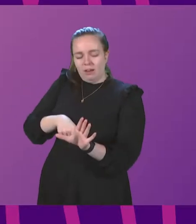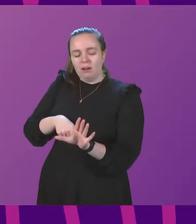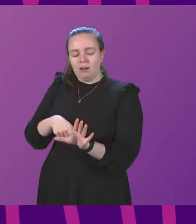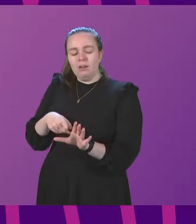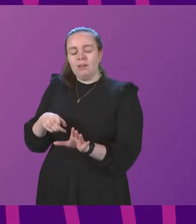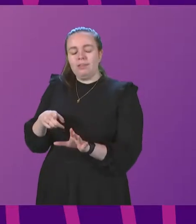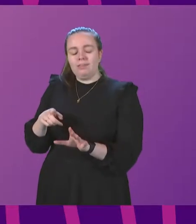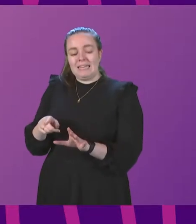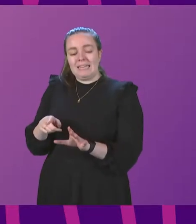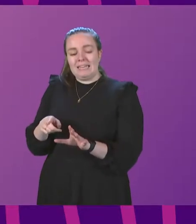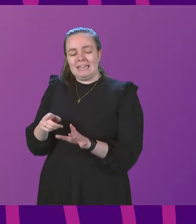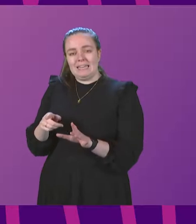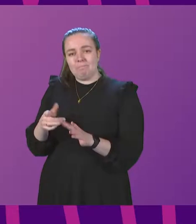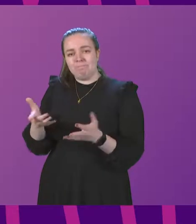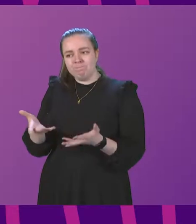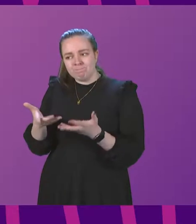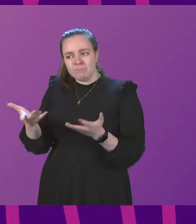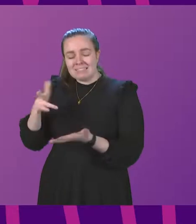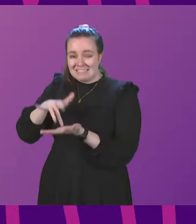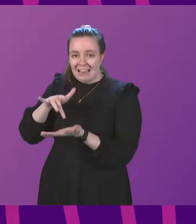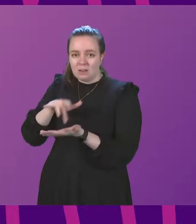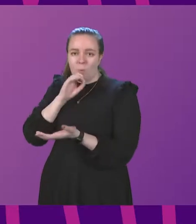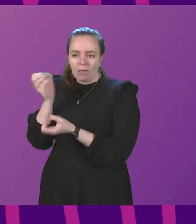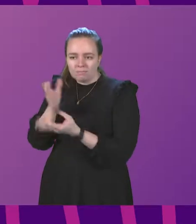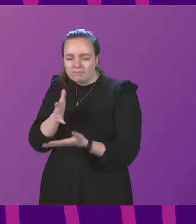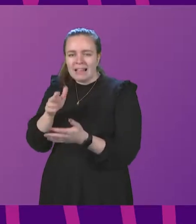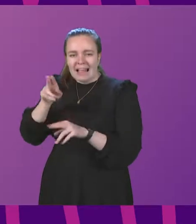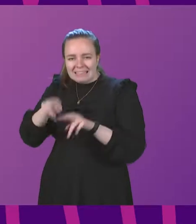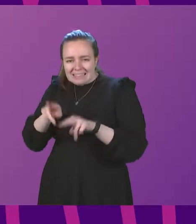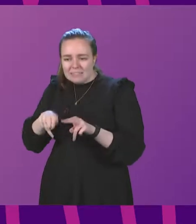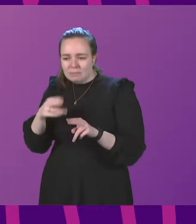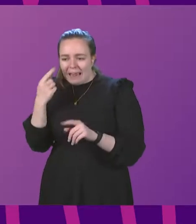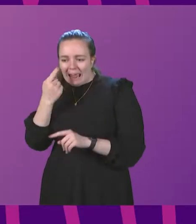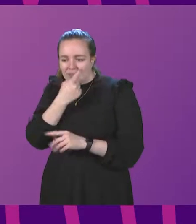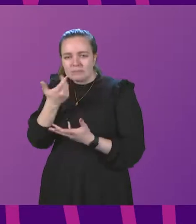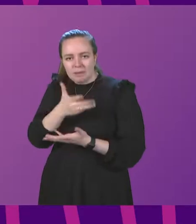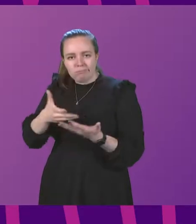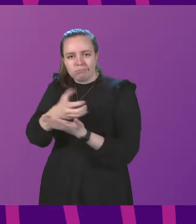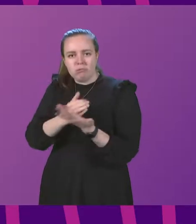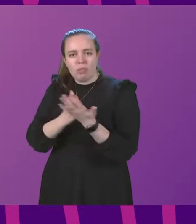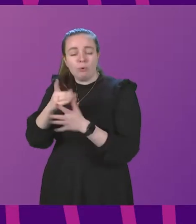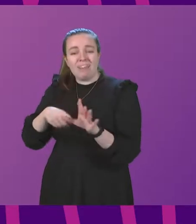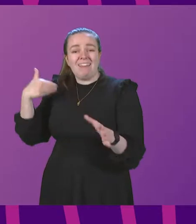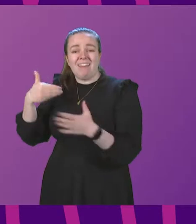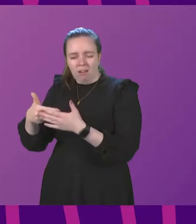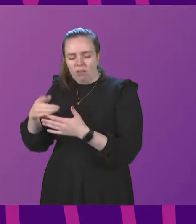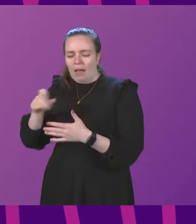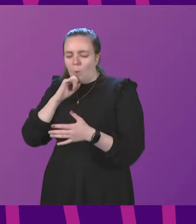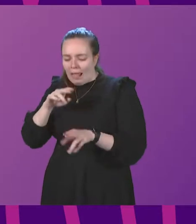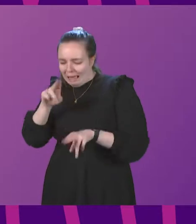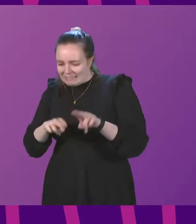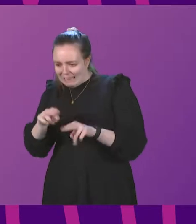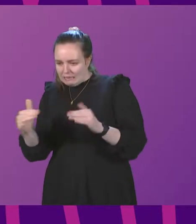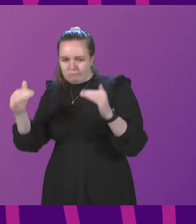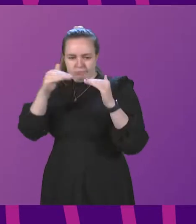centre will provide appropriate assessment evidence that has been gathered during the year and that will be assessed against